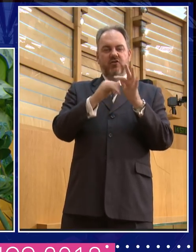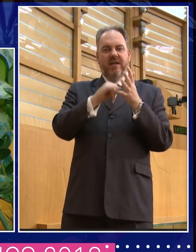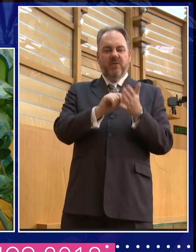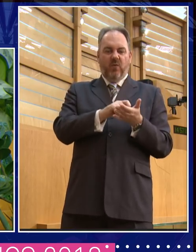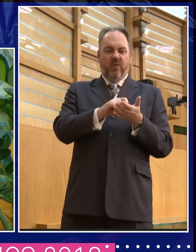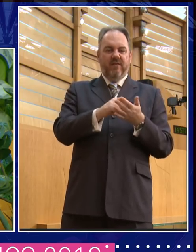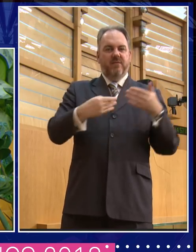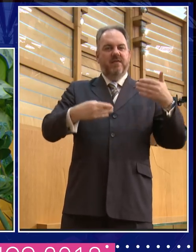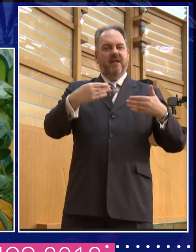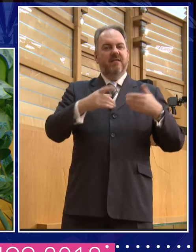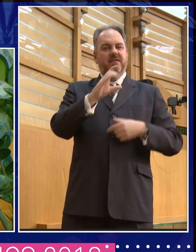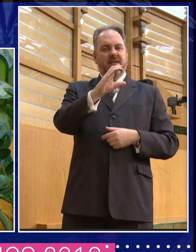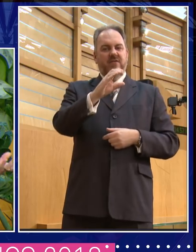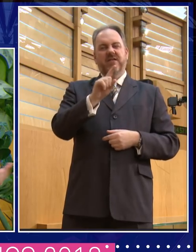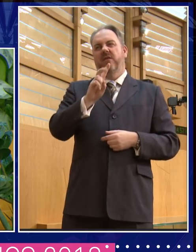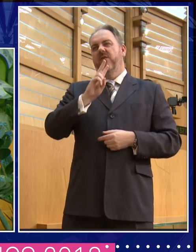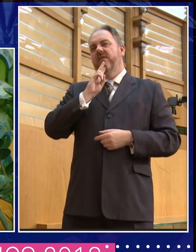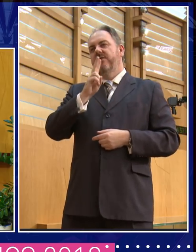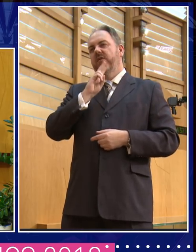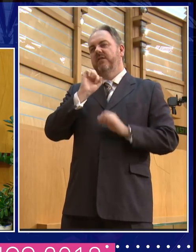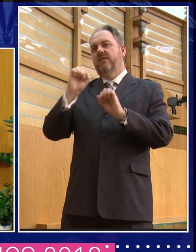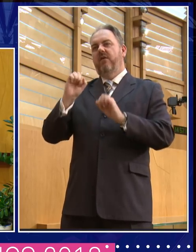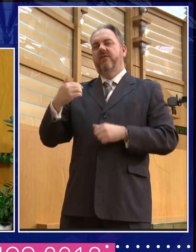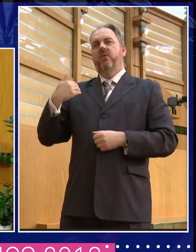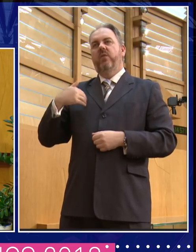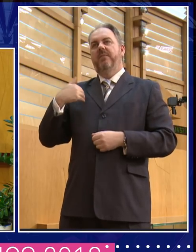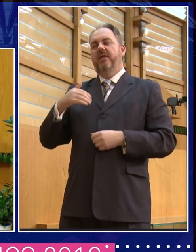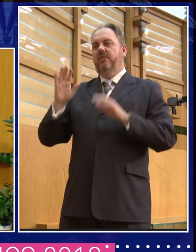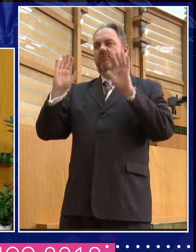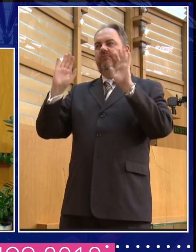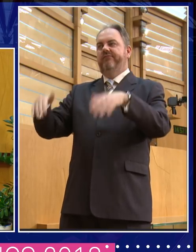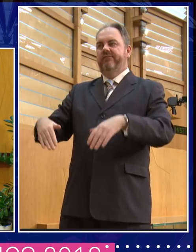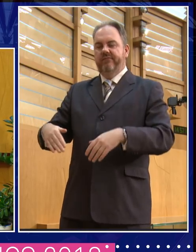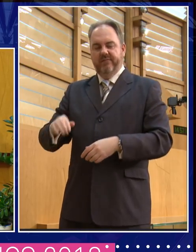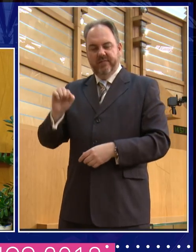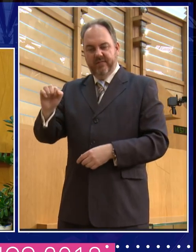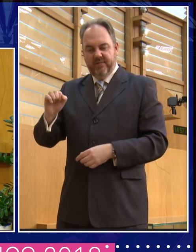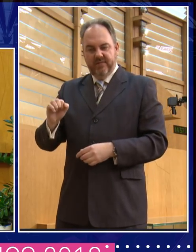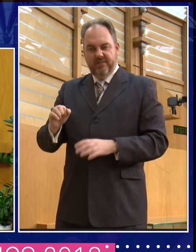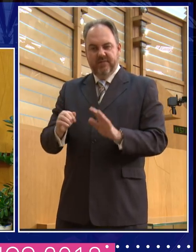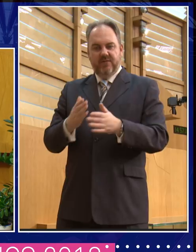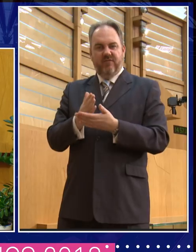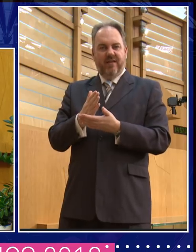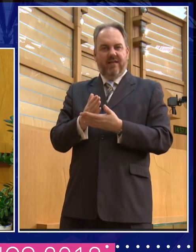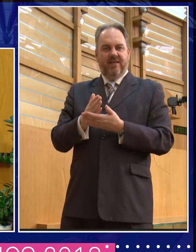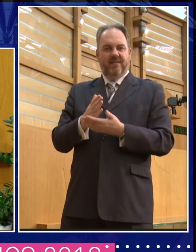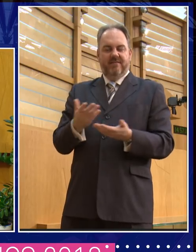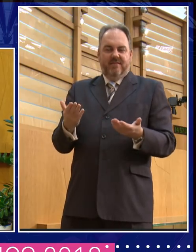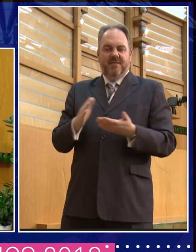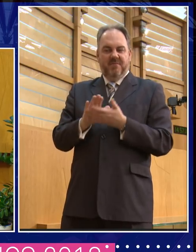the voices of women pollute political discourse. So you don't, what that means is you don't have to listen to them. I mean, I